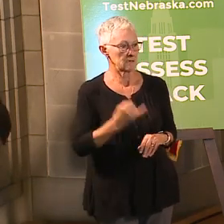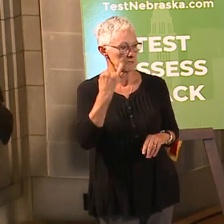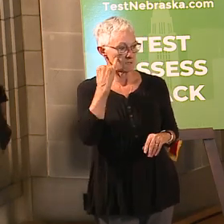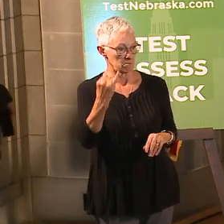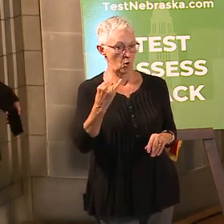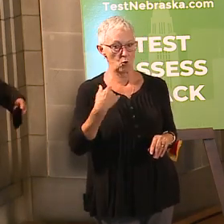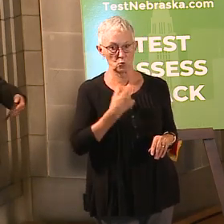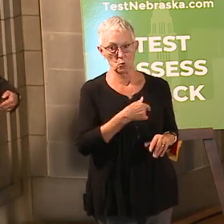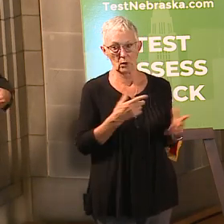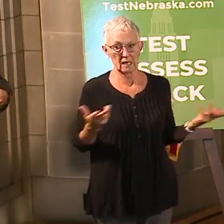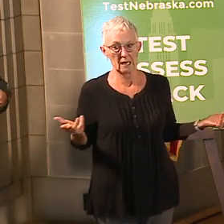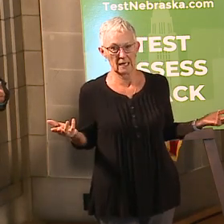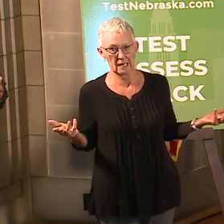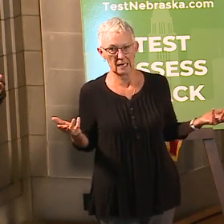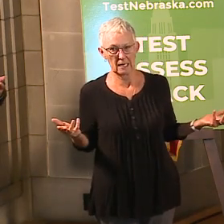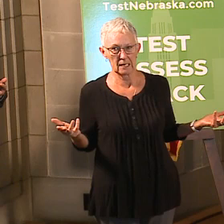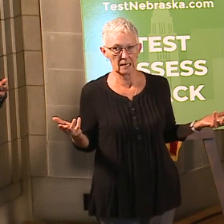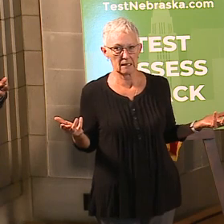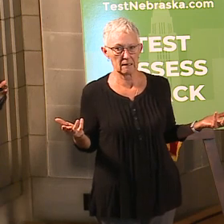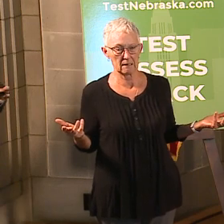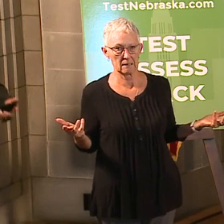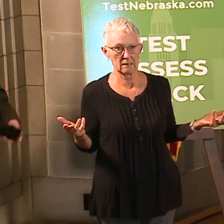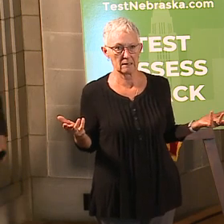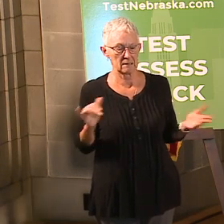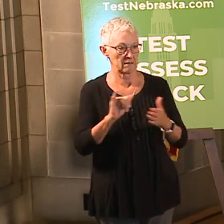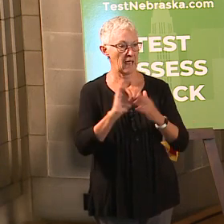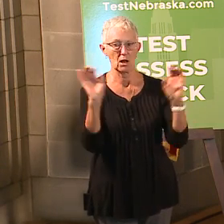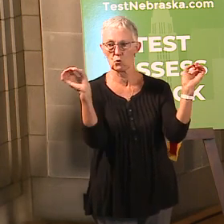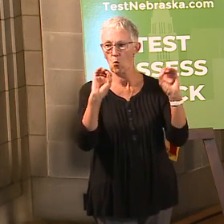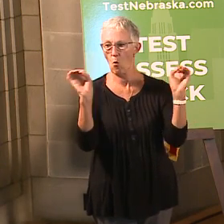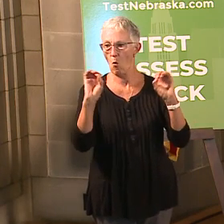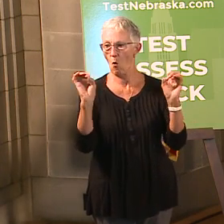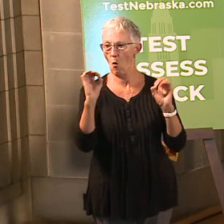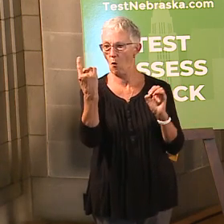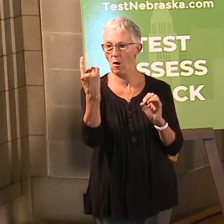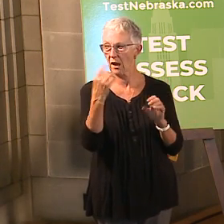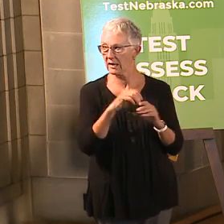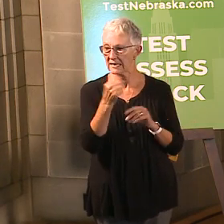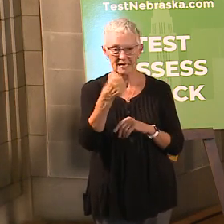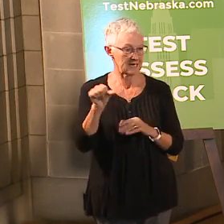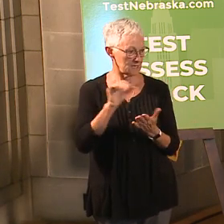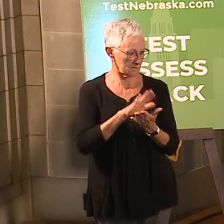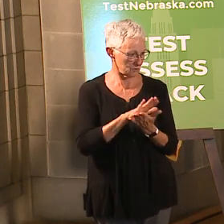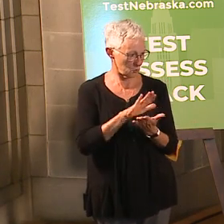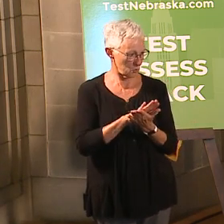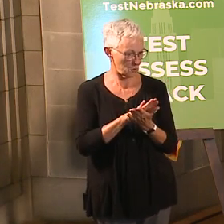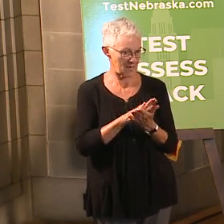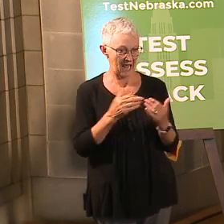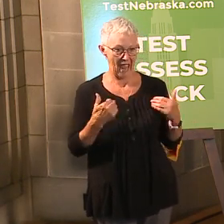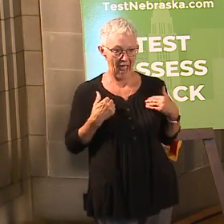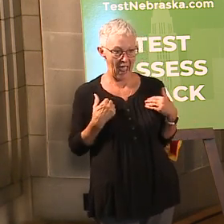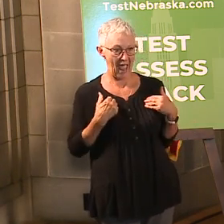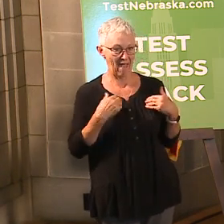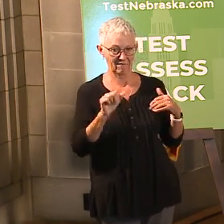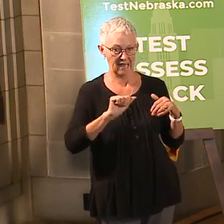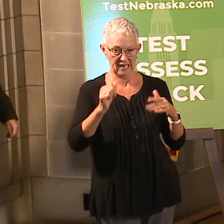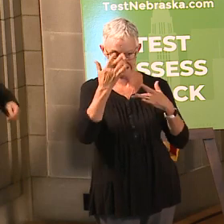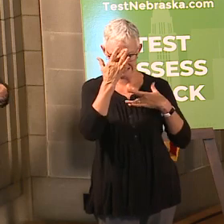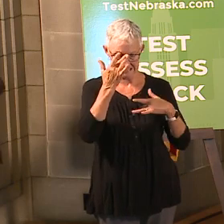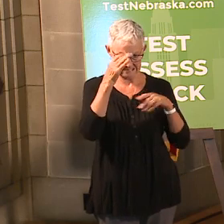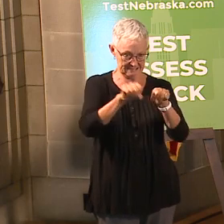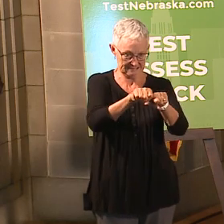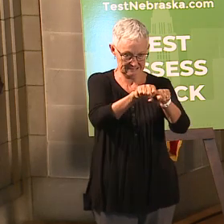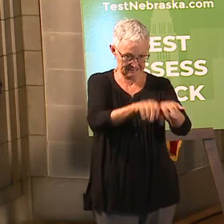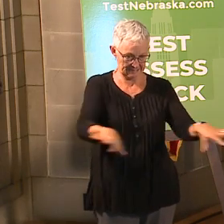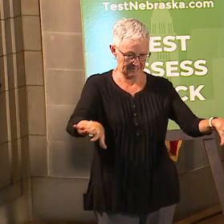under the amazing grace that nobody in any of our schools has a community exposure and nobody takes